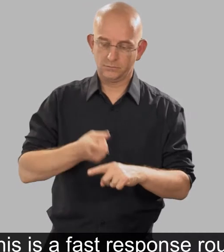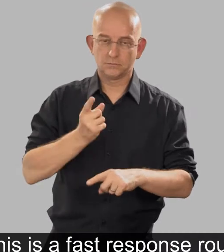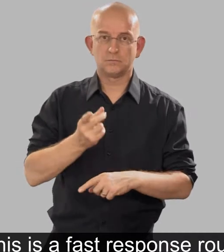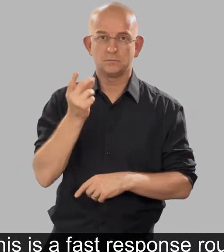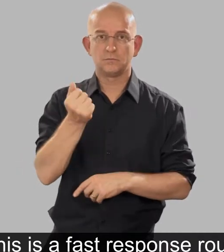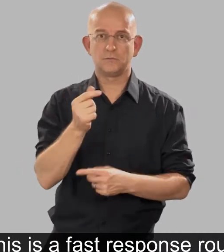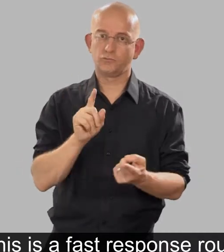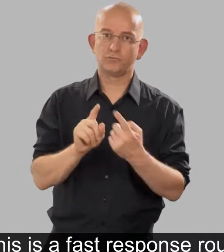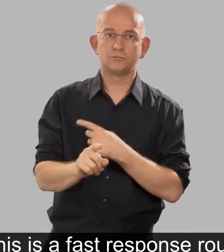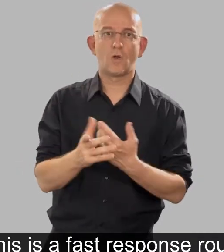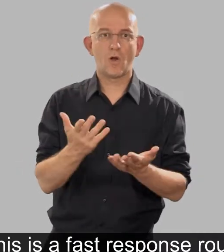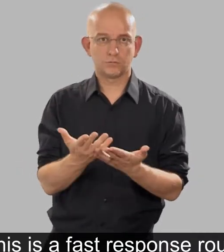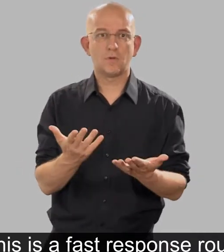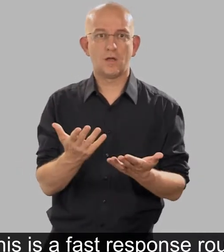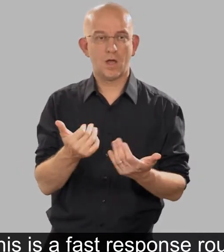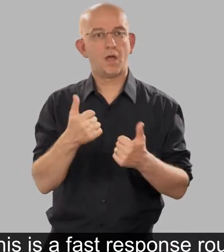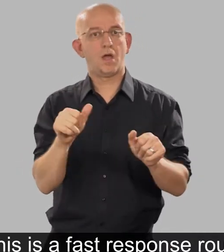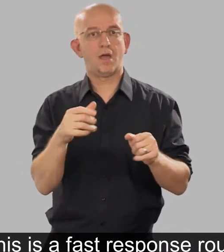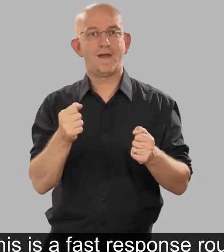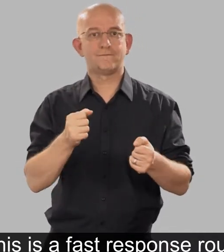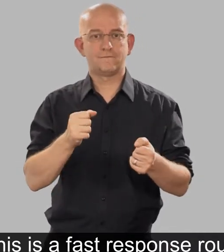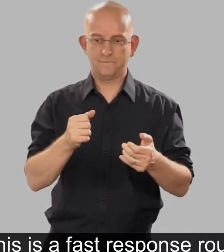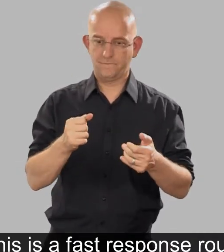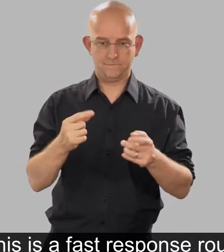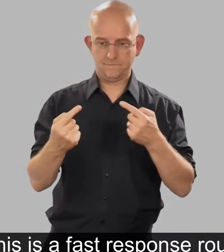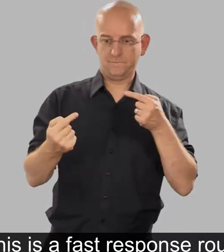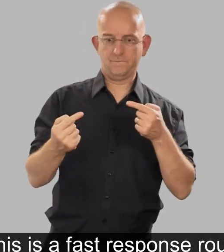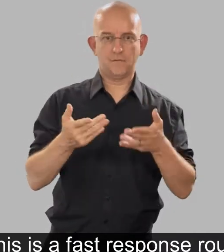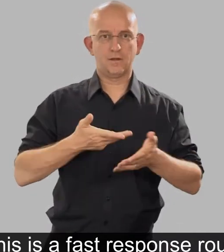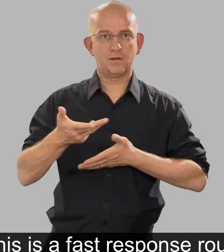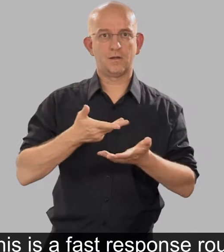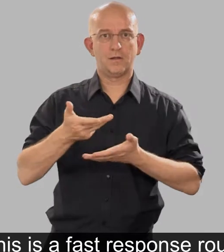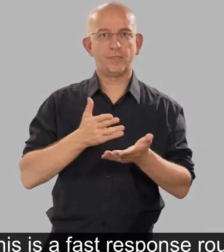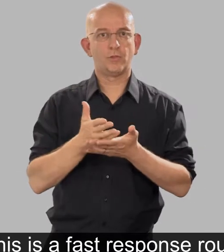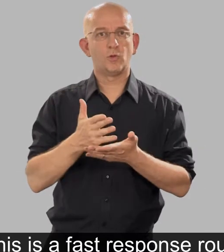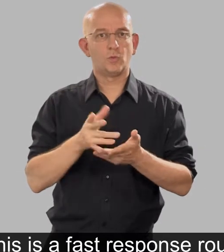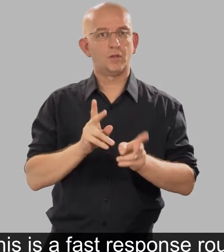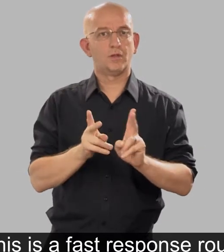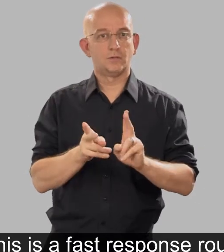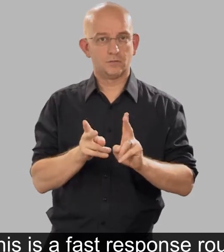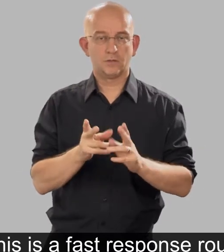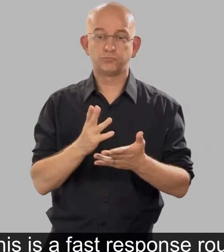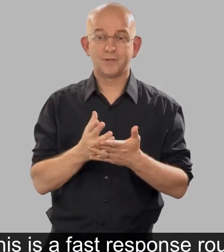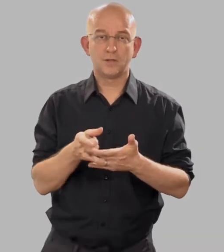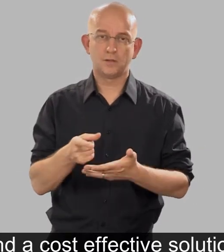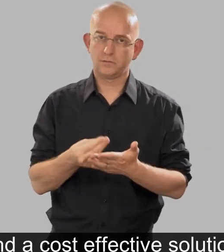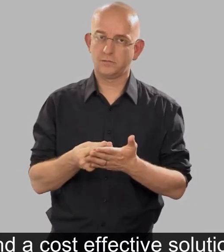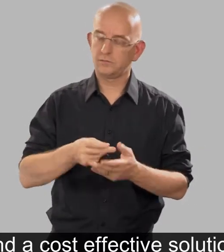This is a fast response route to getting interpreting and a cost-effective solution.